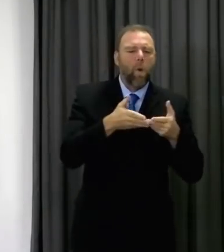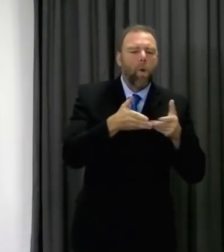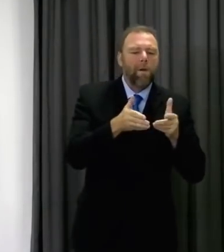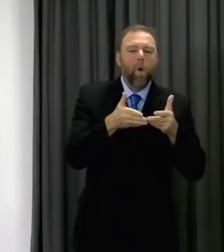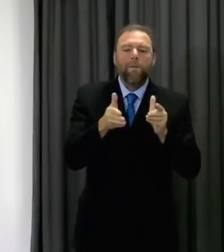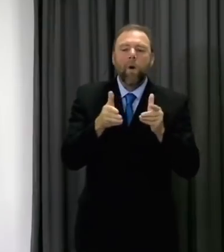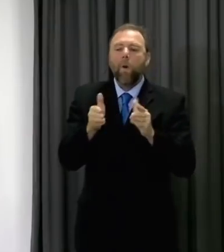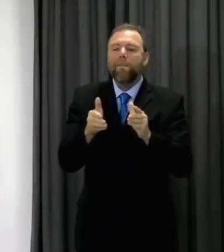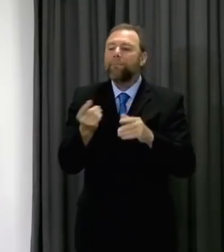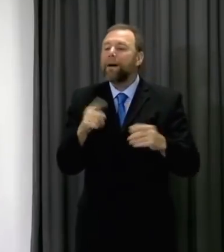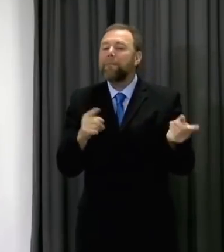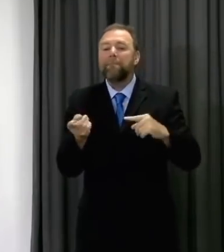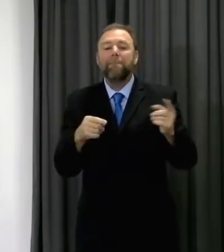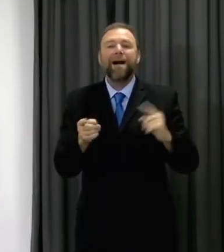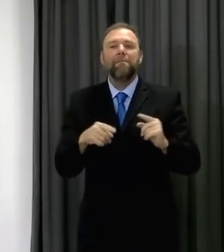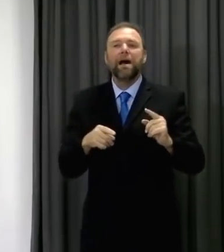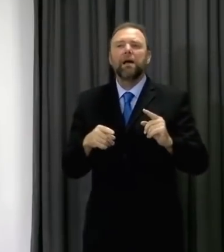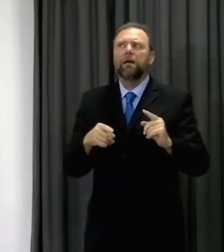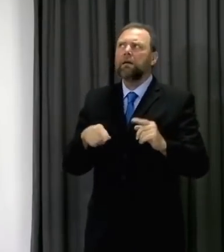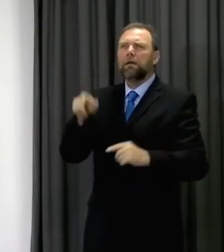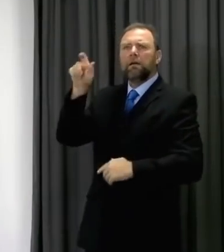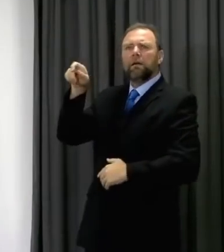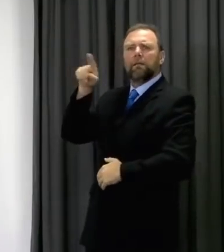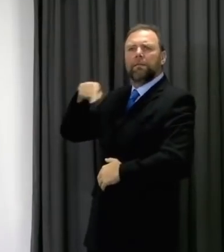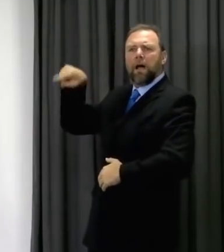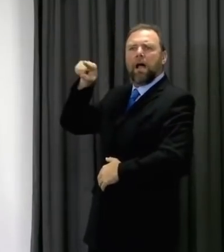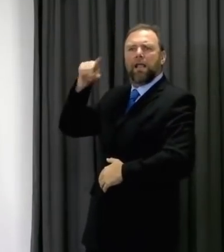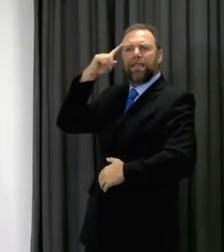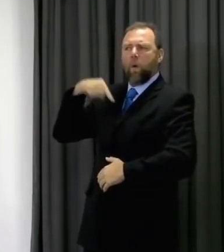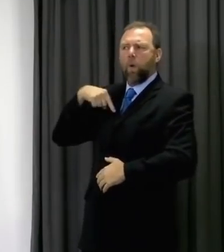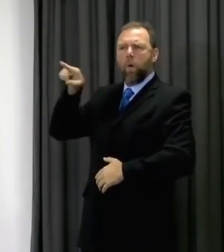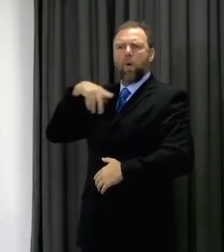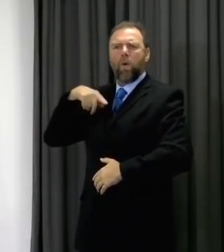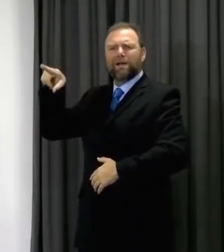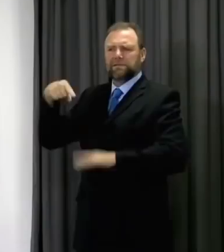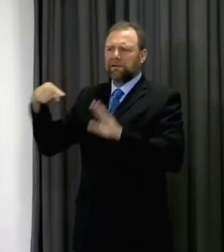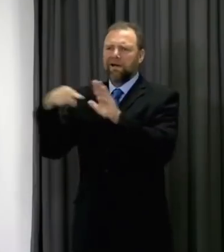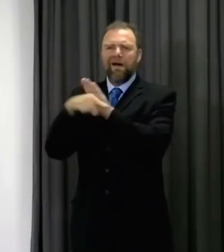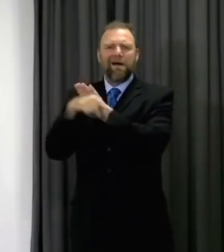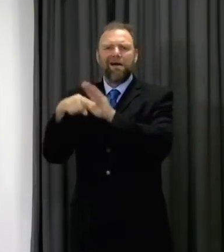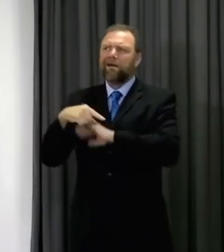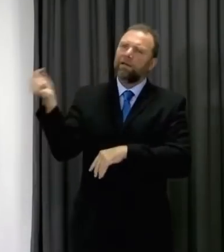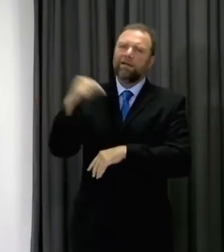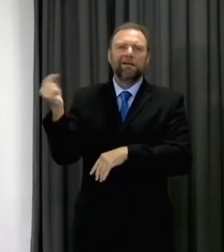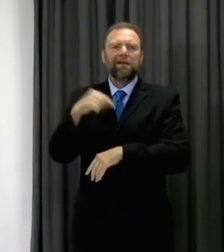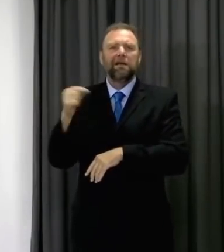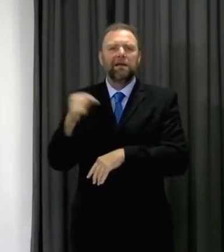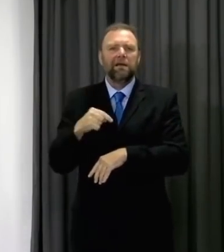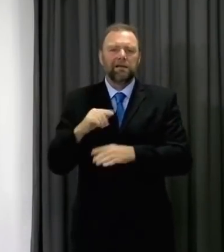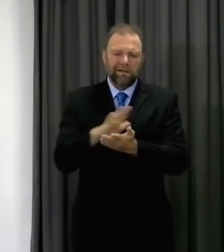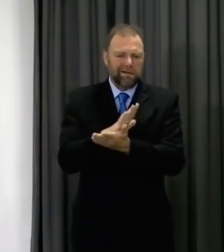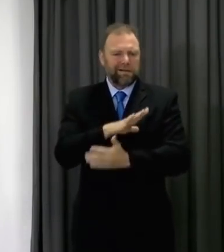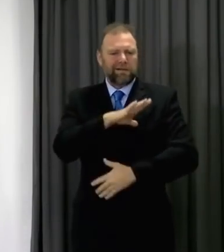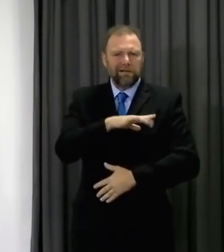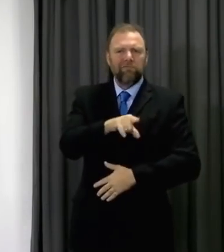an escape for people seeking to circumvent the new tighter restrictions imposed by the Prime Minister.